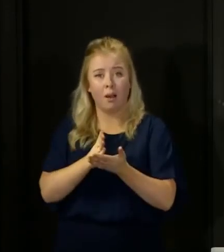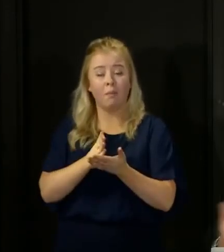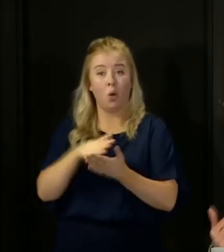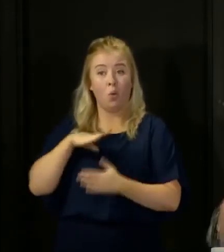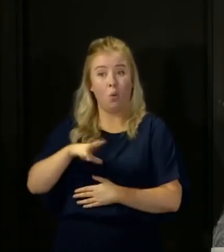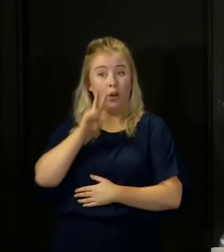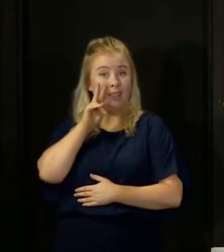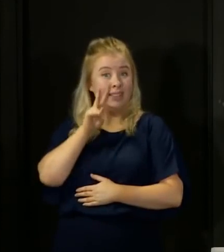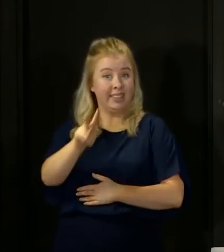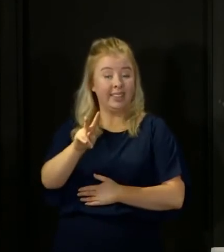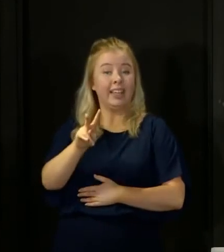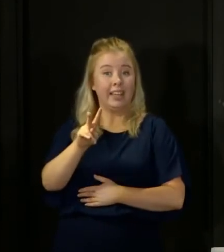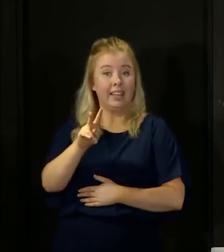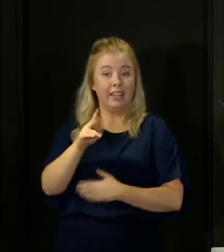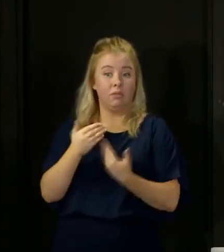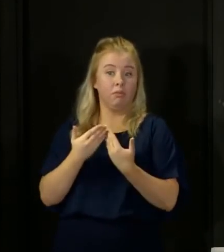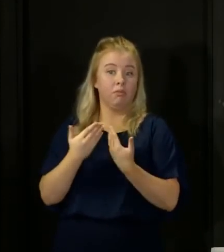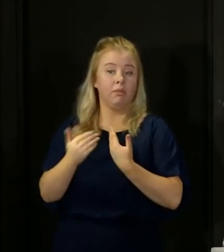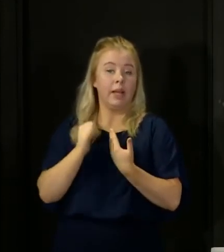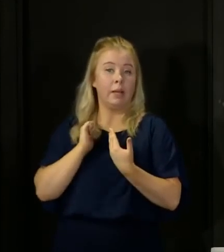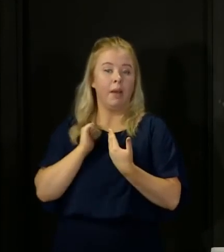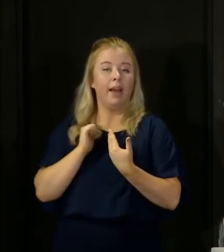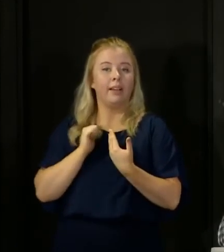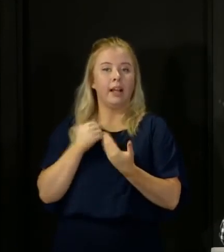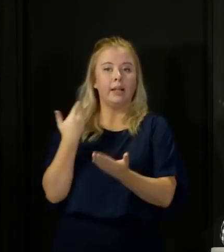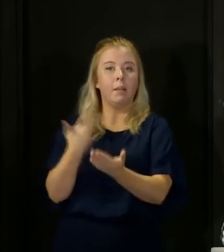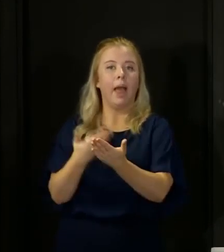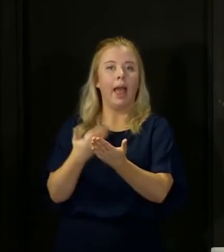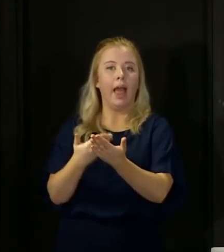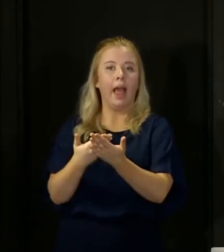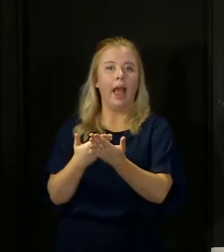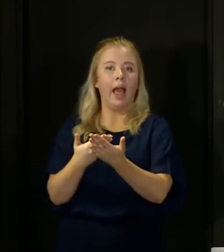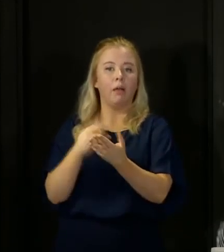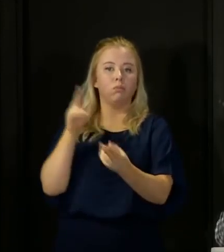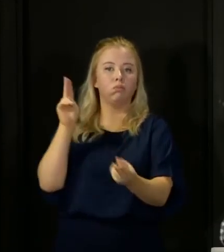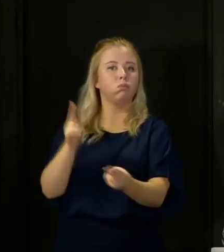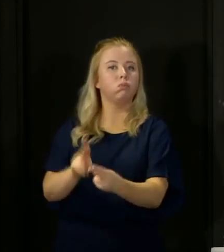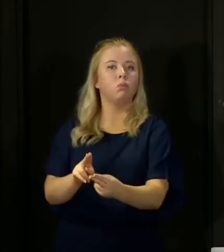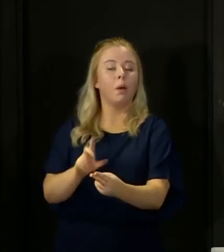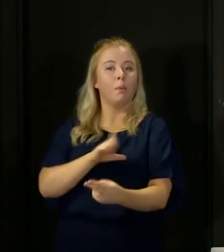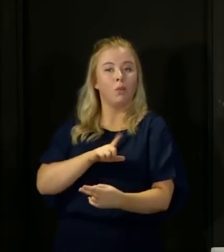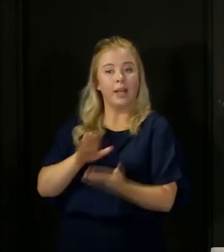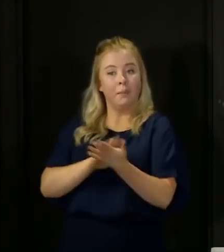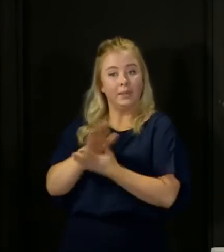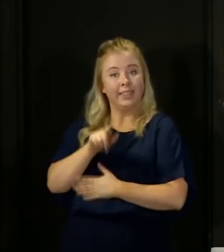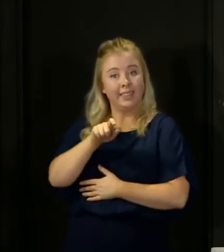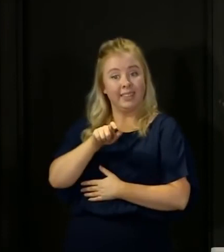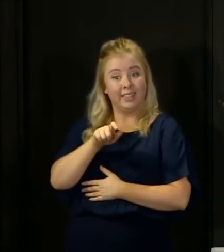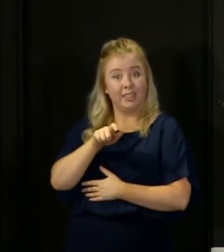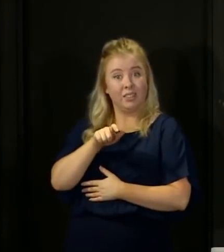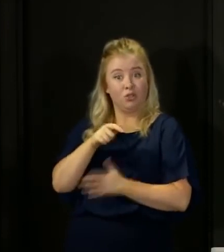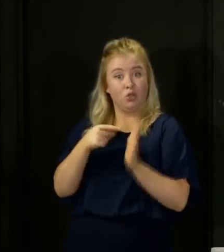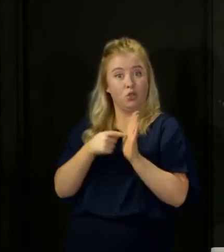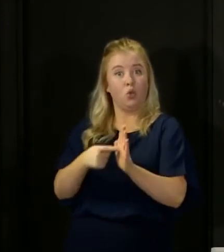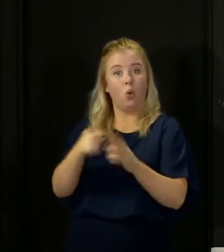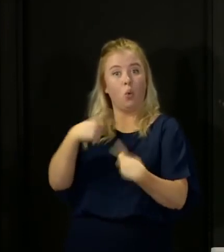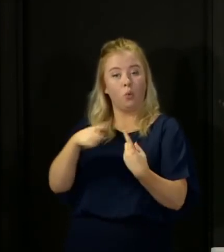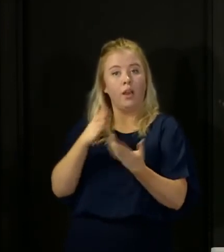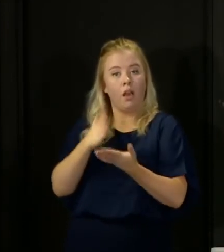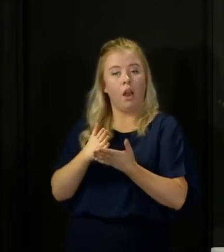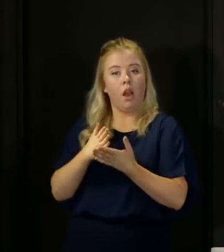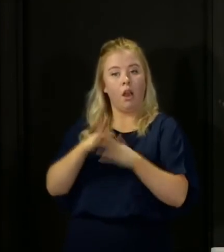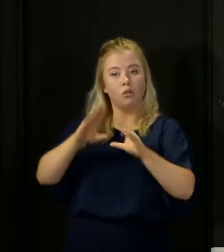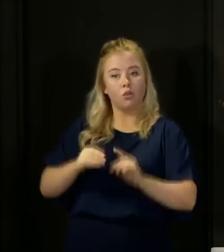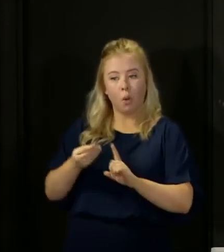to come demand for testing from people with symptoms reducing because that will be a sign that we're continuing to suppress the